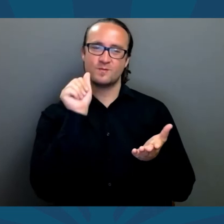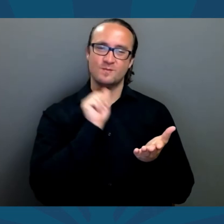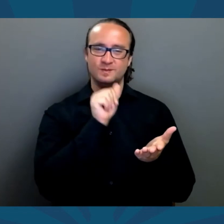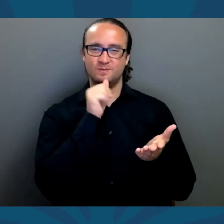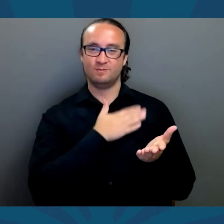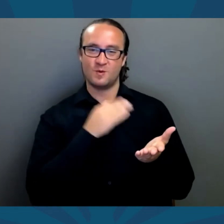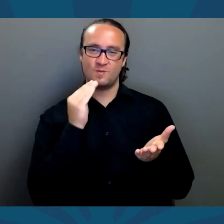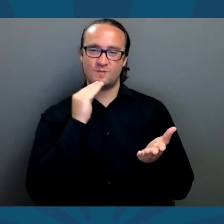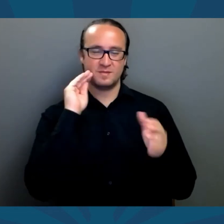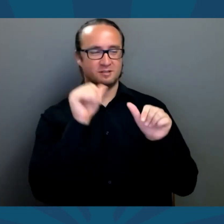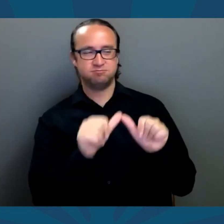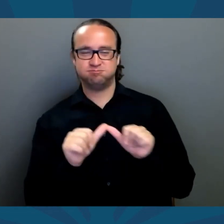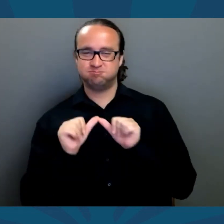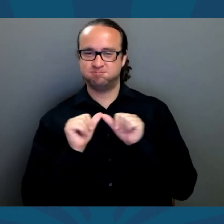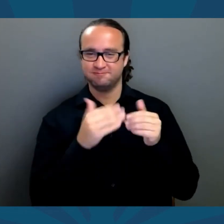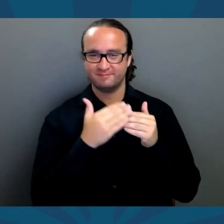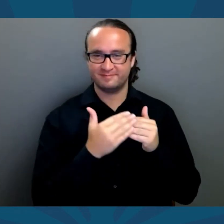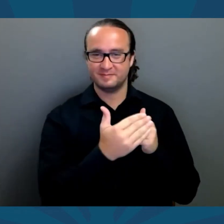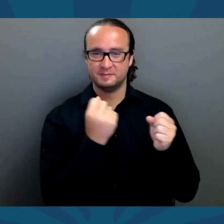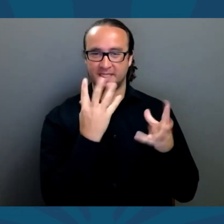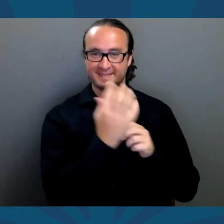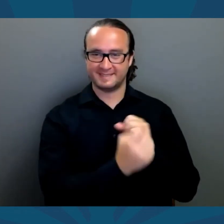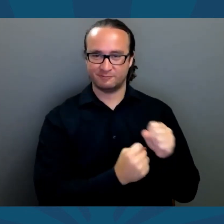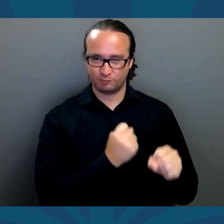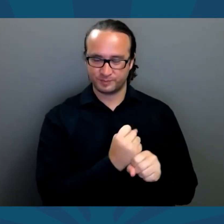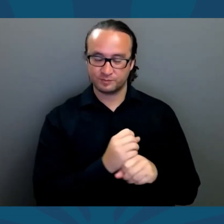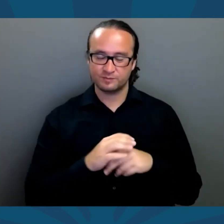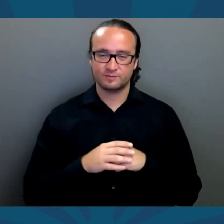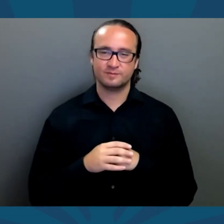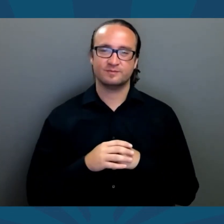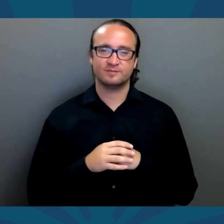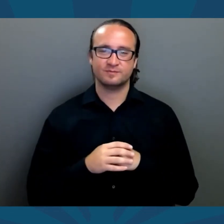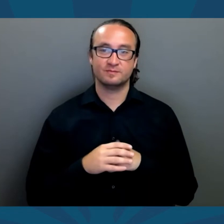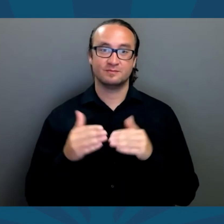children who I hope will call Arizona home for years to come.